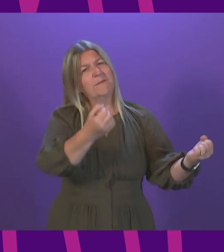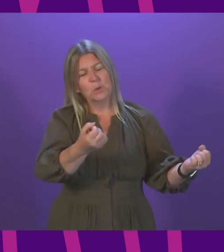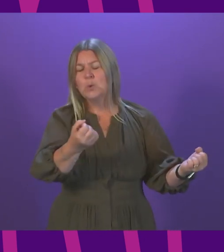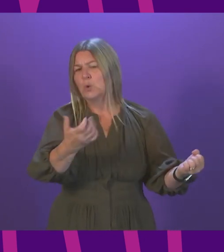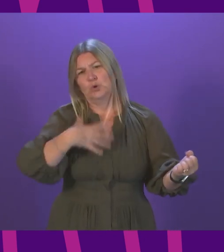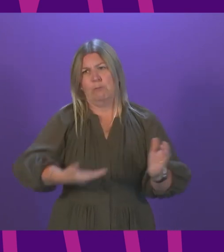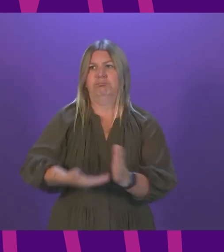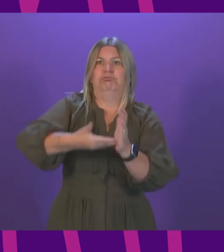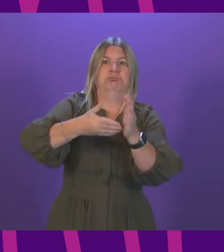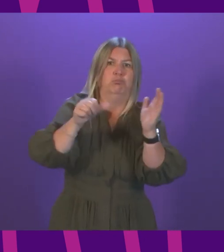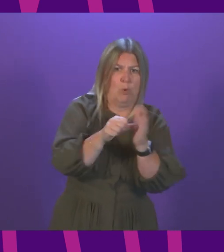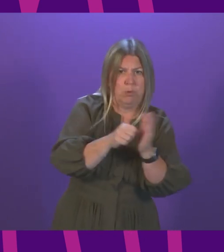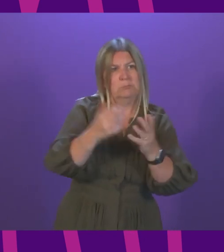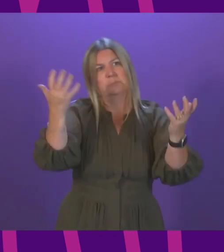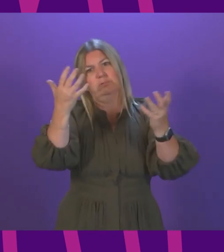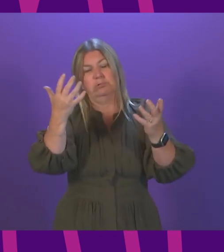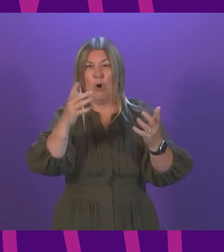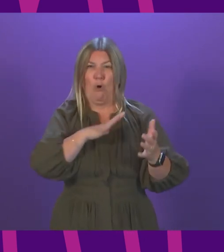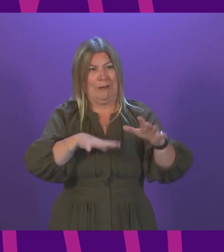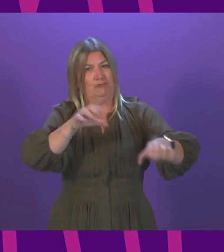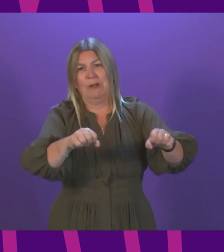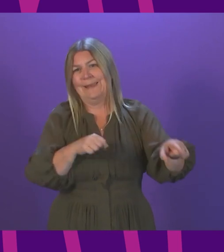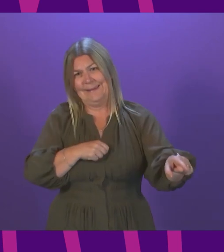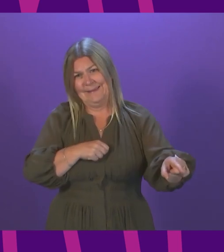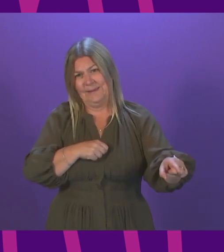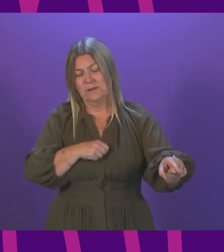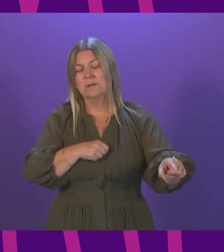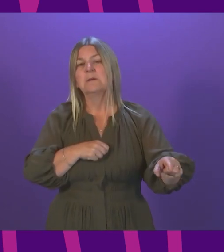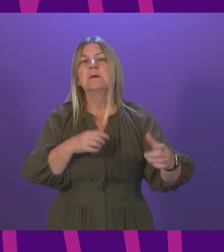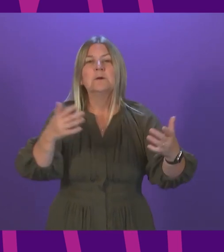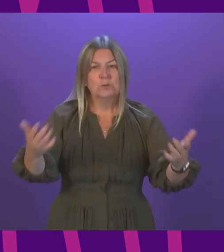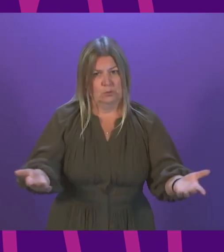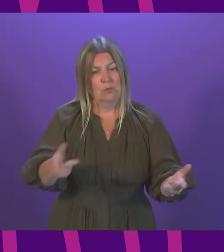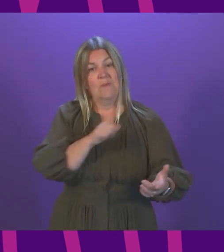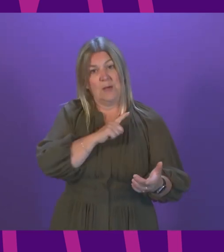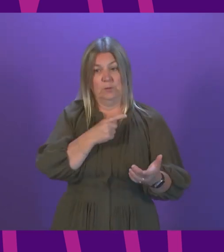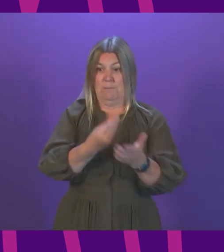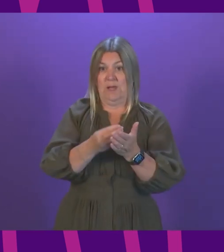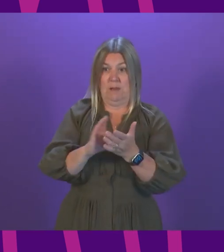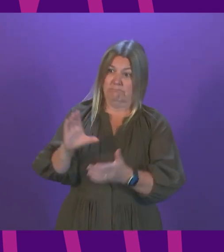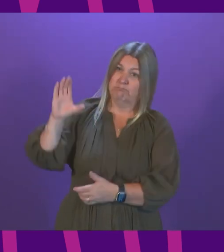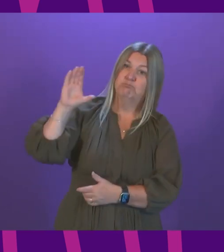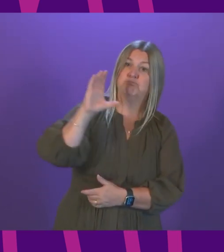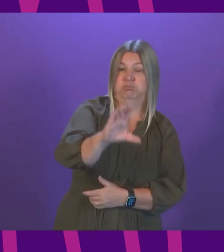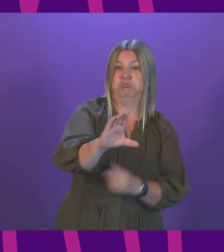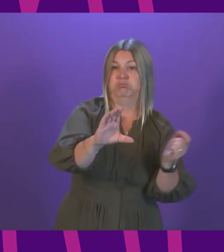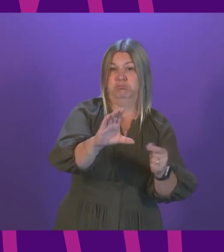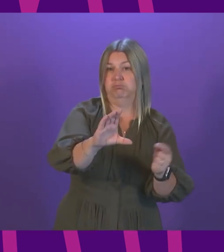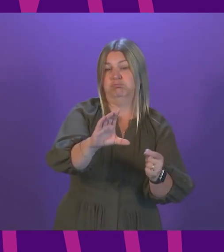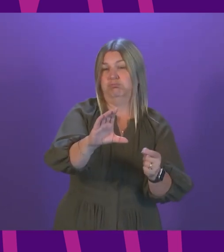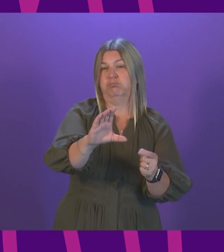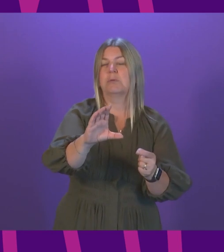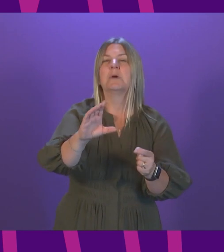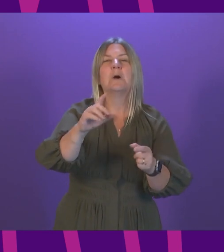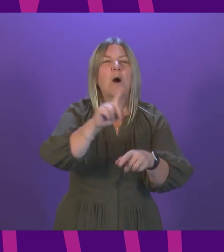for our A&E departments that are already struggling. That is why we are also further investing in additional hospital ambulance